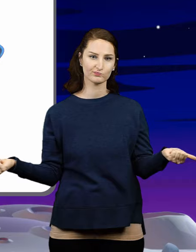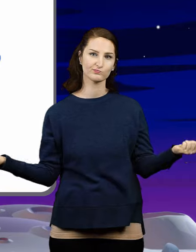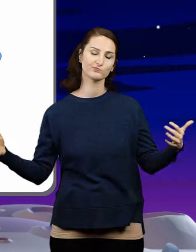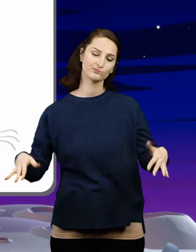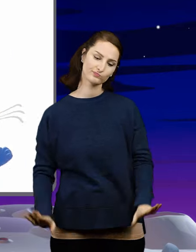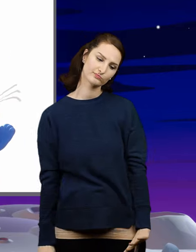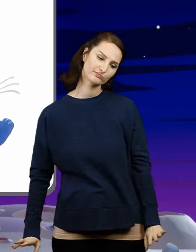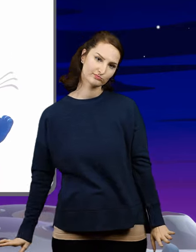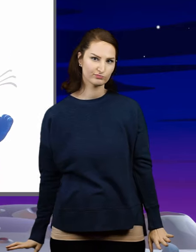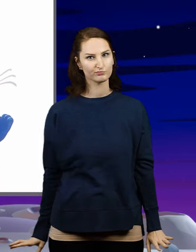gone